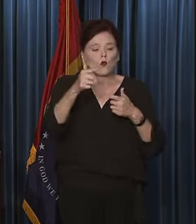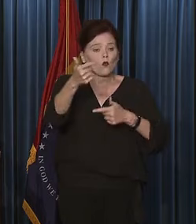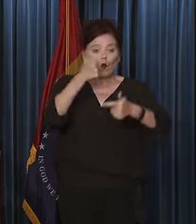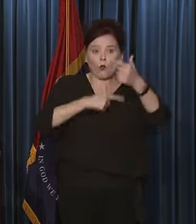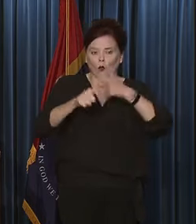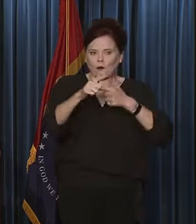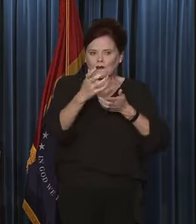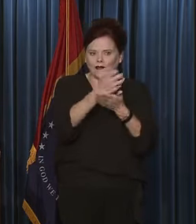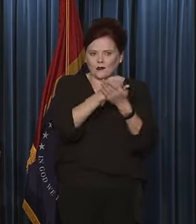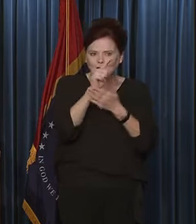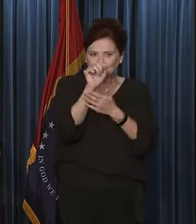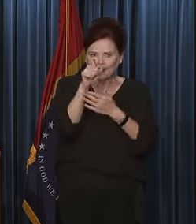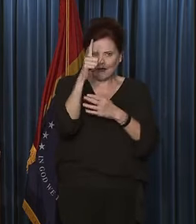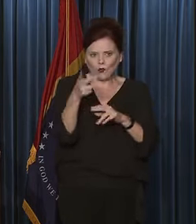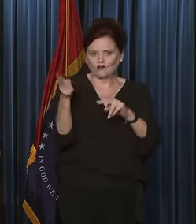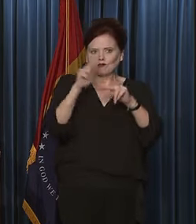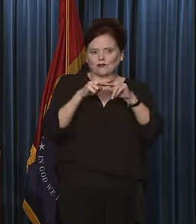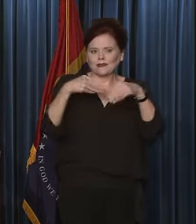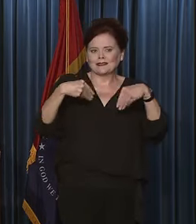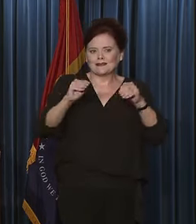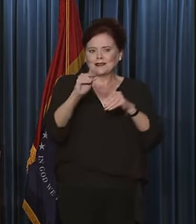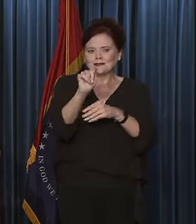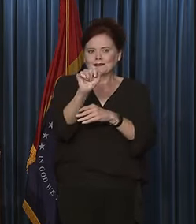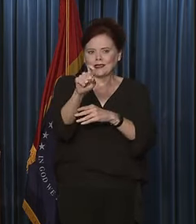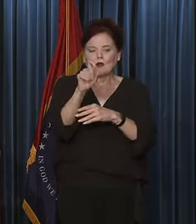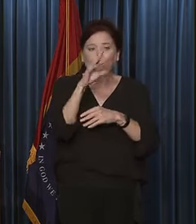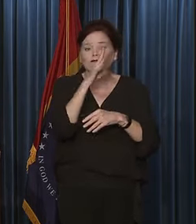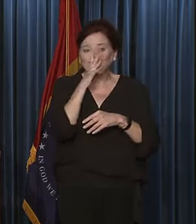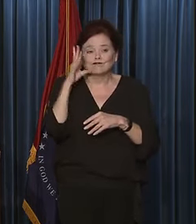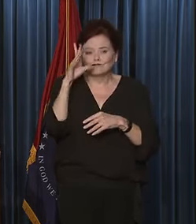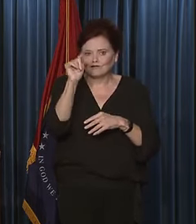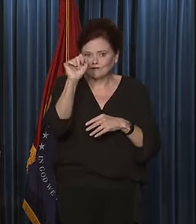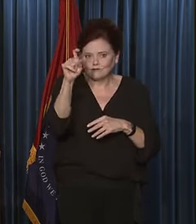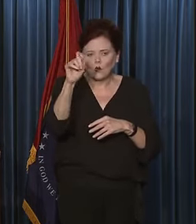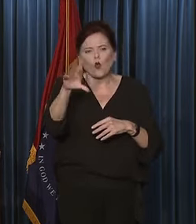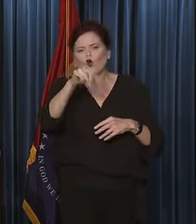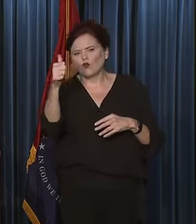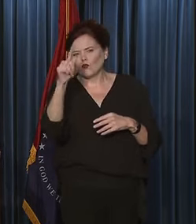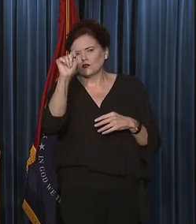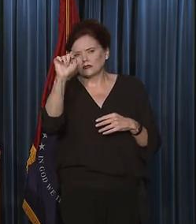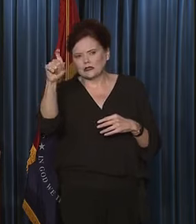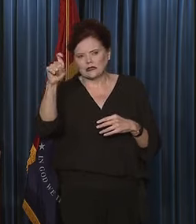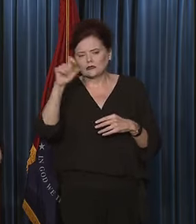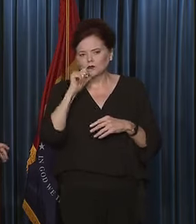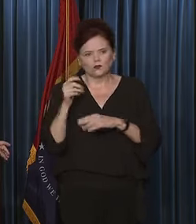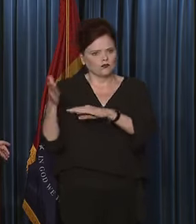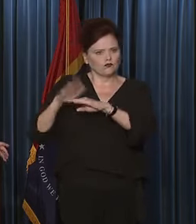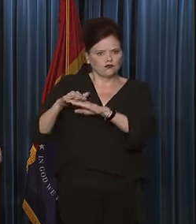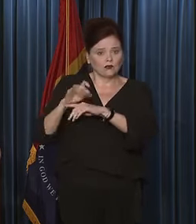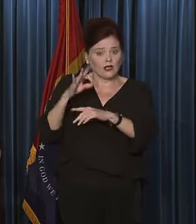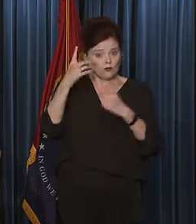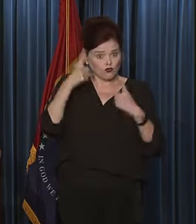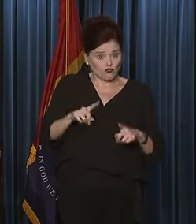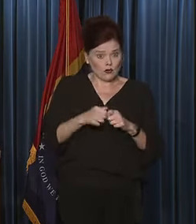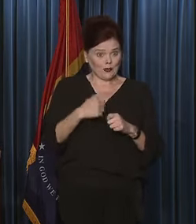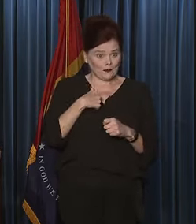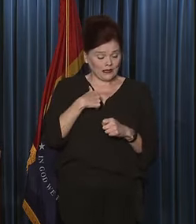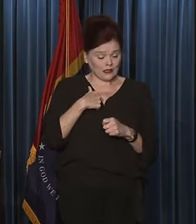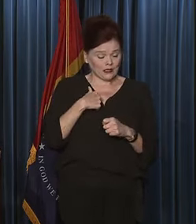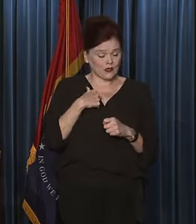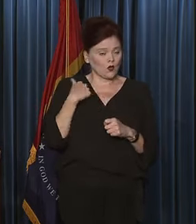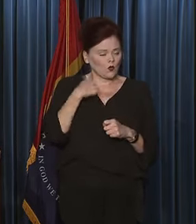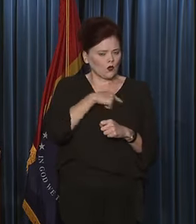for increases in sales taxes, agriculture taxes, and other taxes. If you agree with me on that,